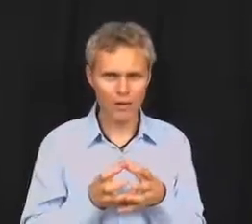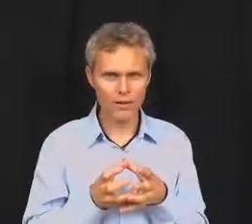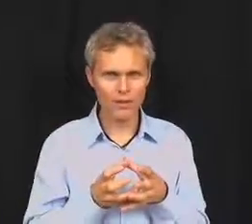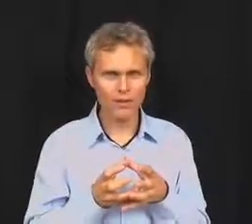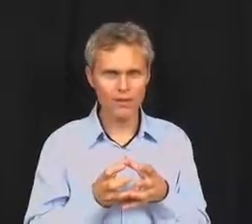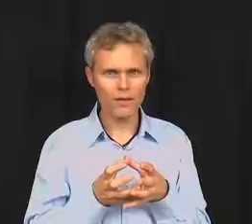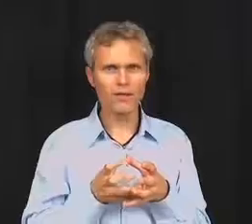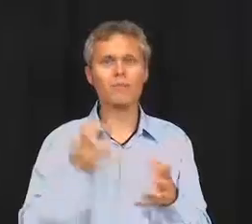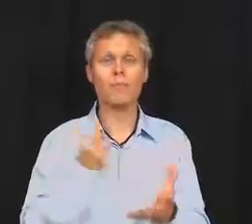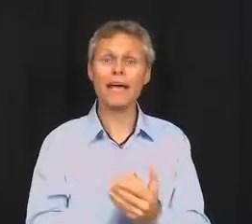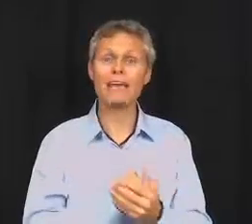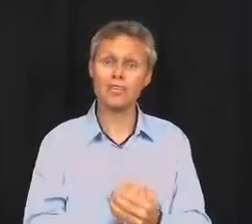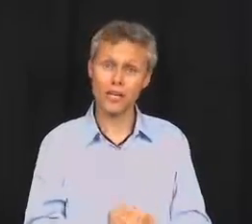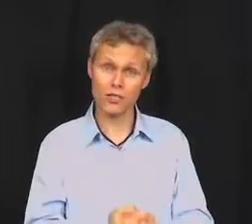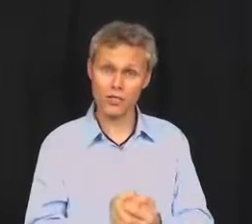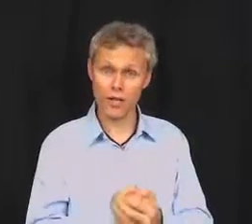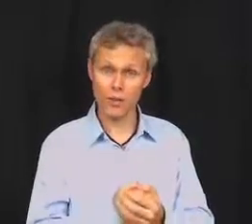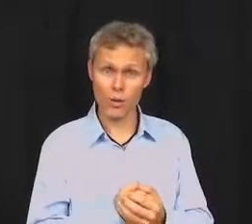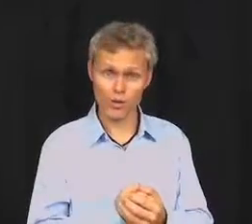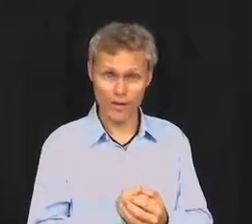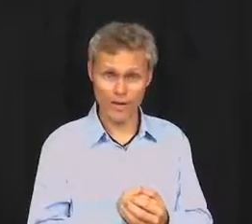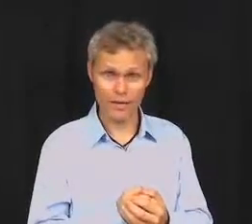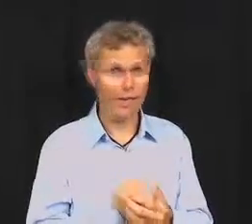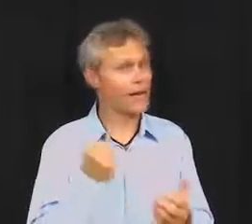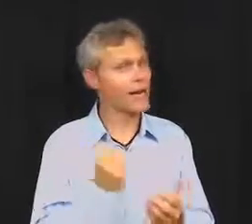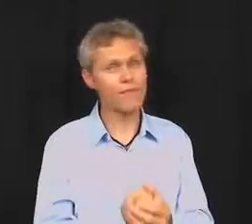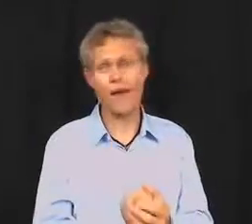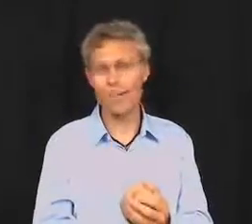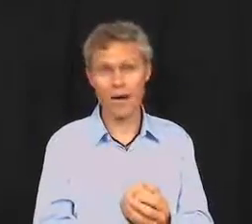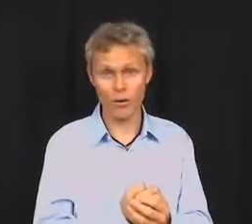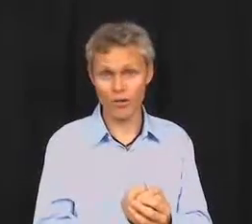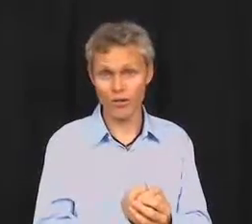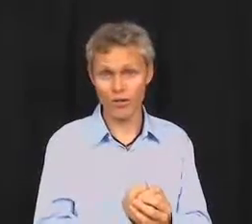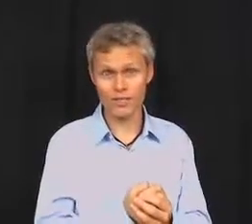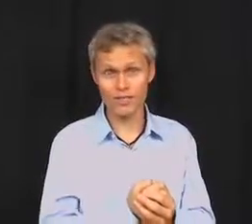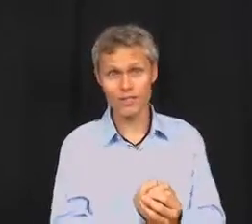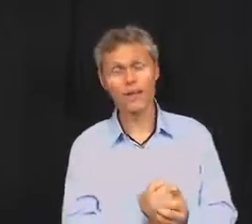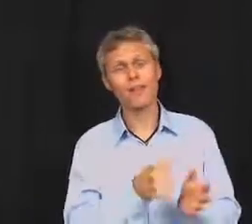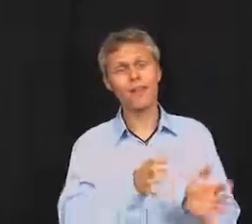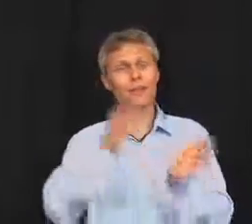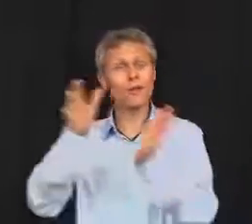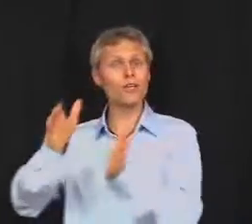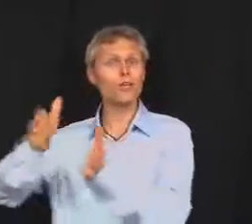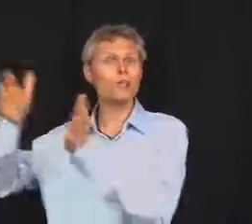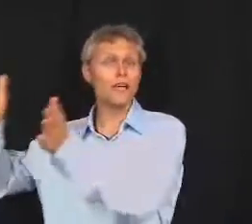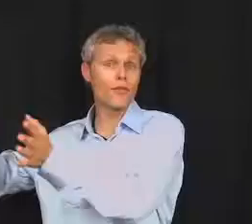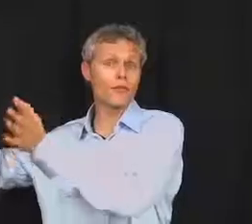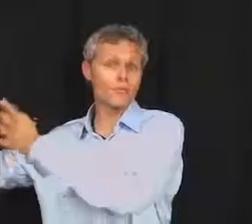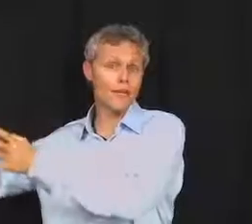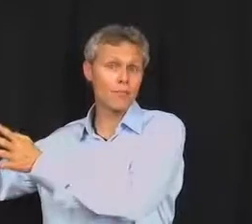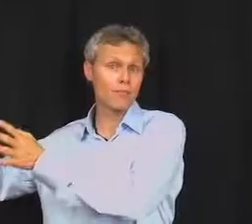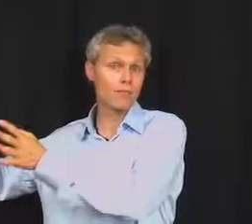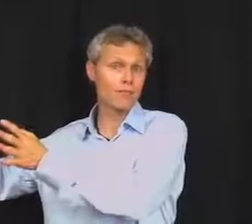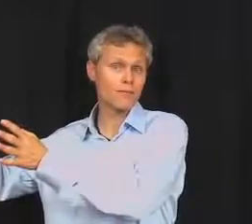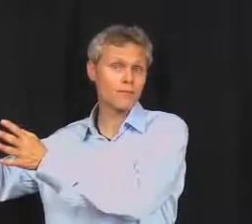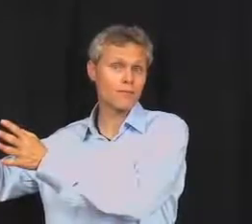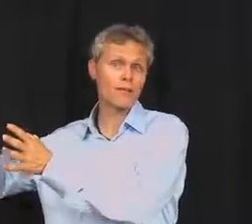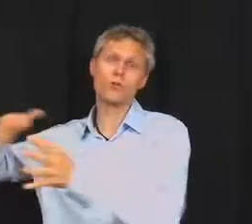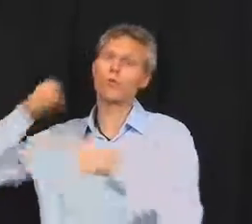to make the changes that you want to make. You've got to have that power first. Then you can use the other steps to